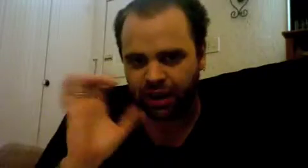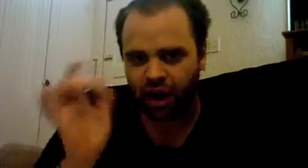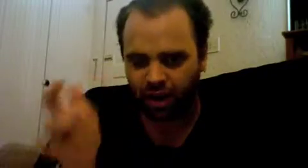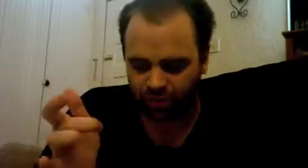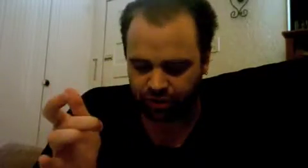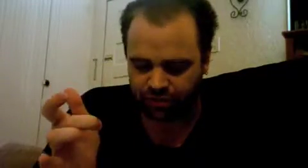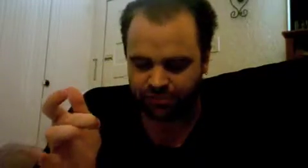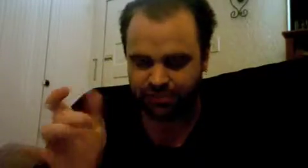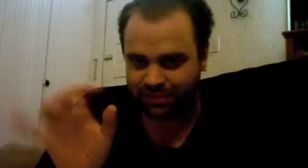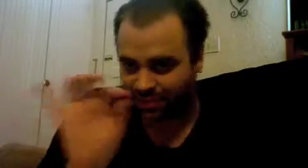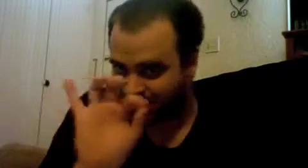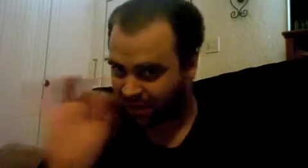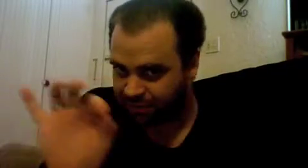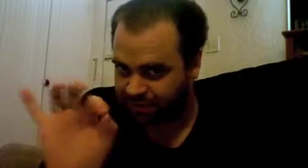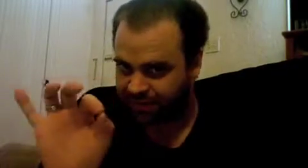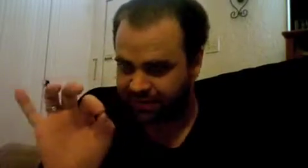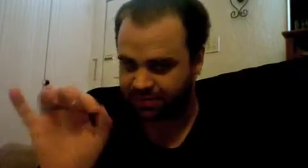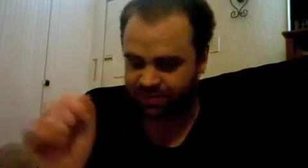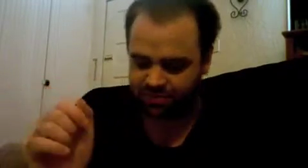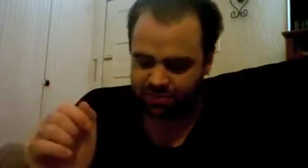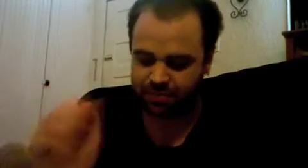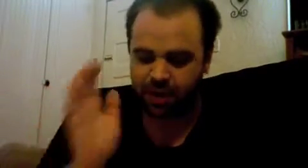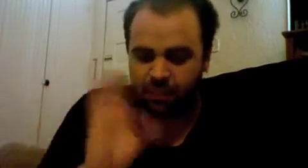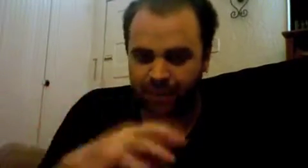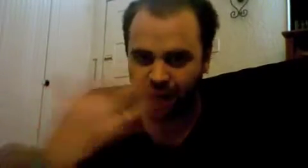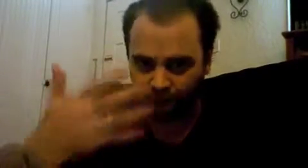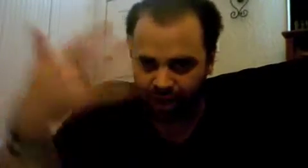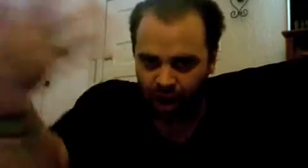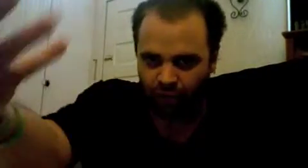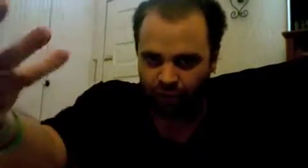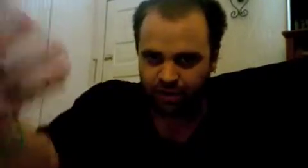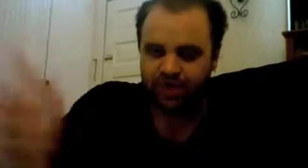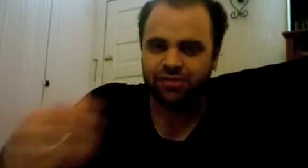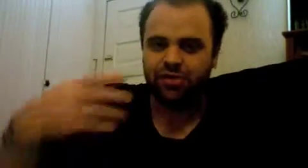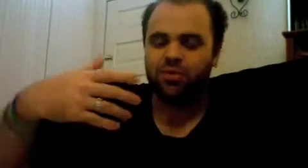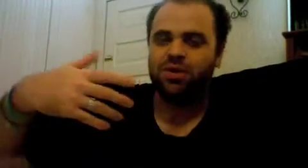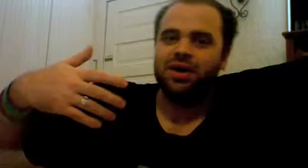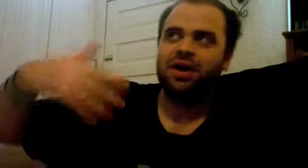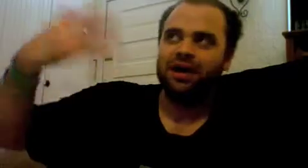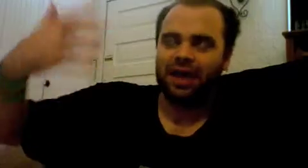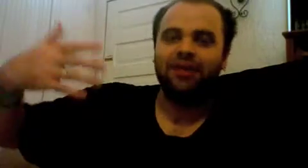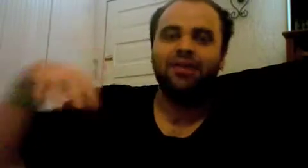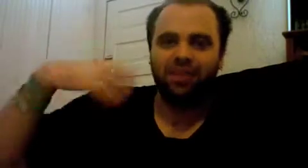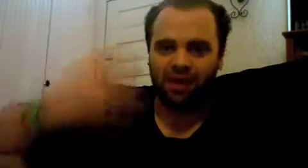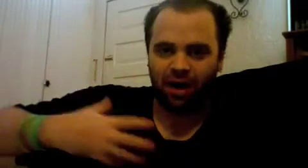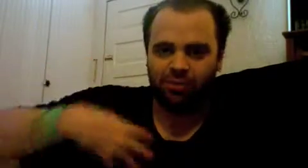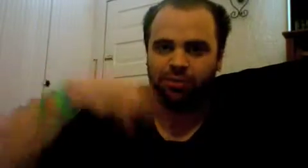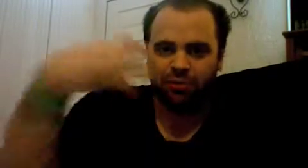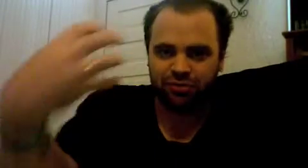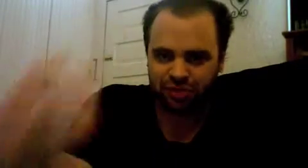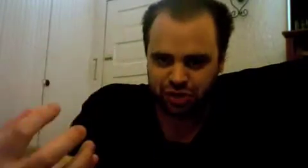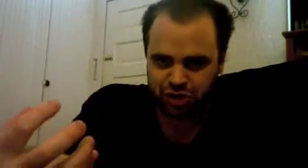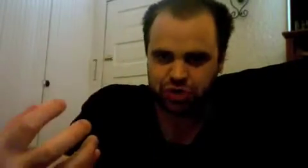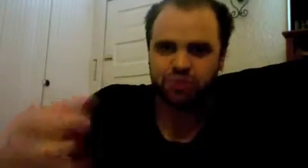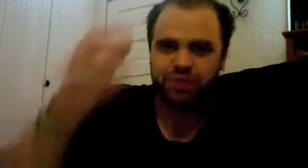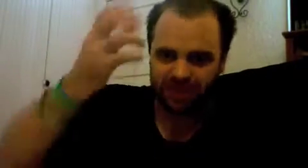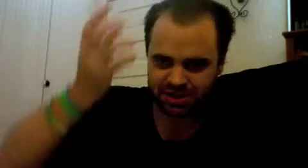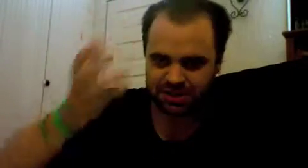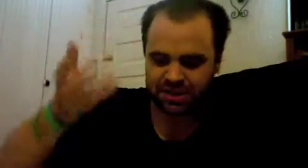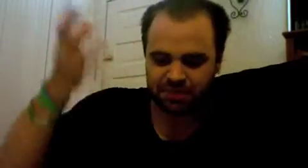other that's hyphenated a becoming other so again the cobbler producing the shoe that's an example